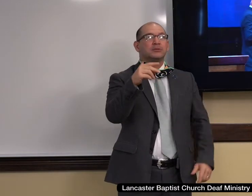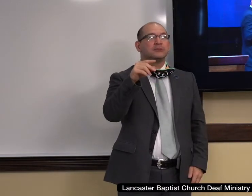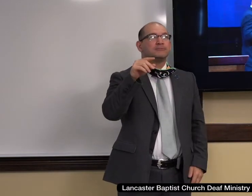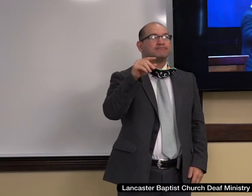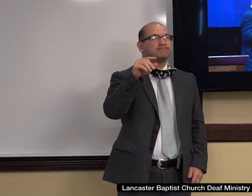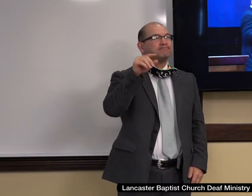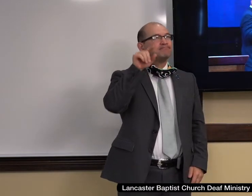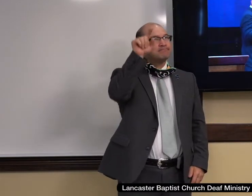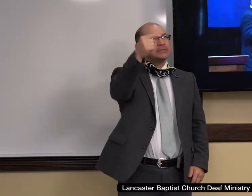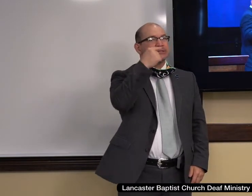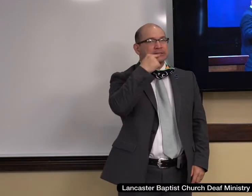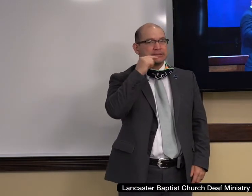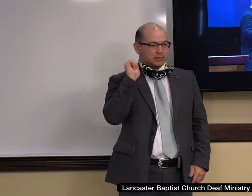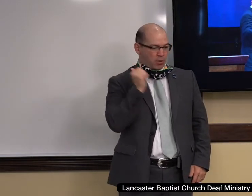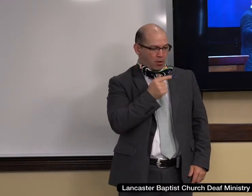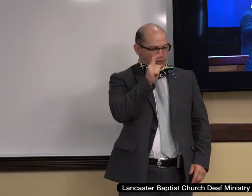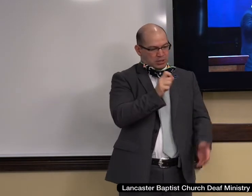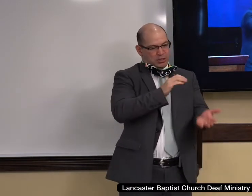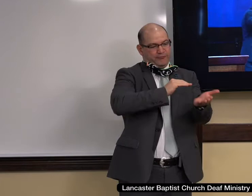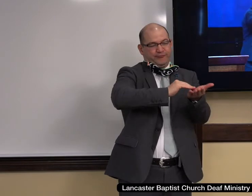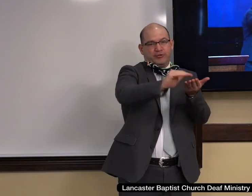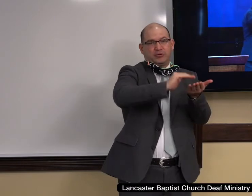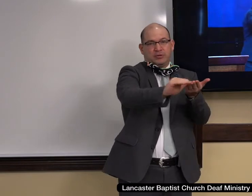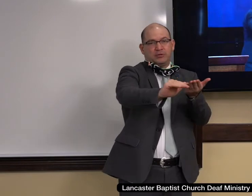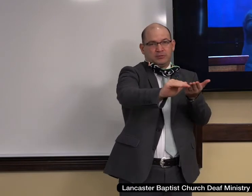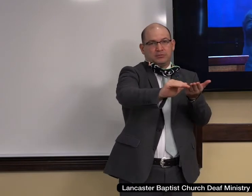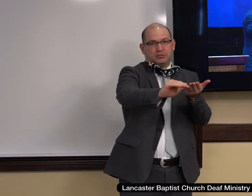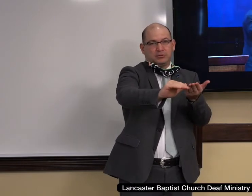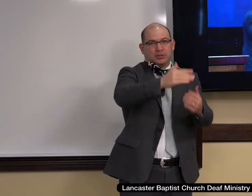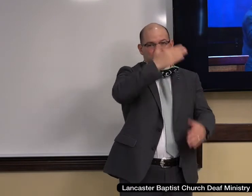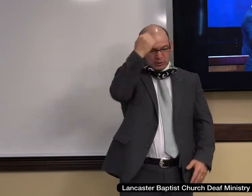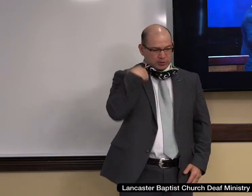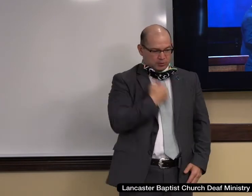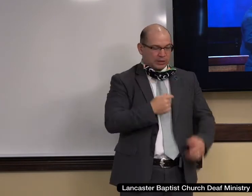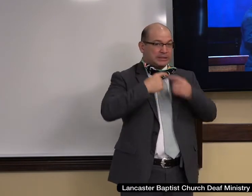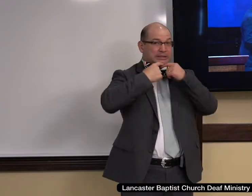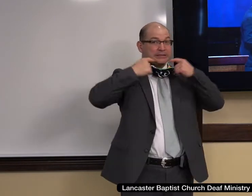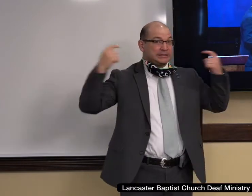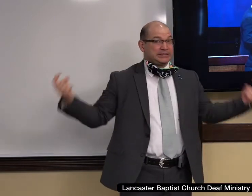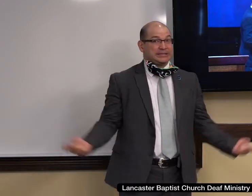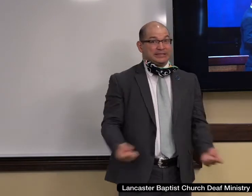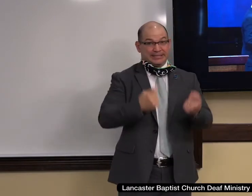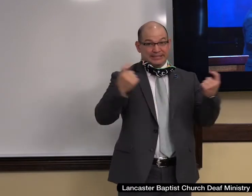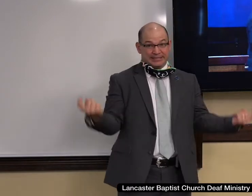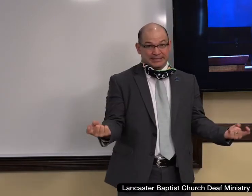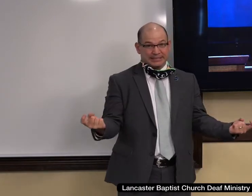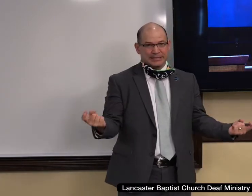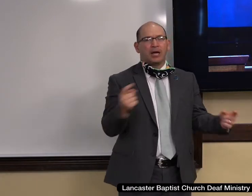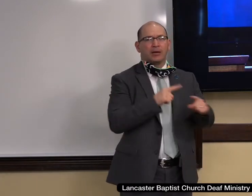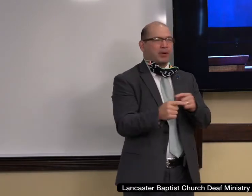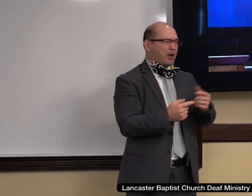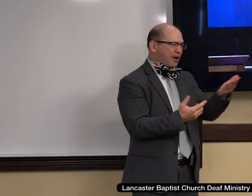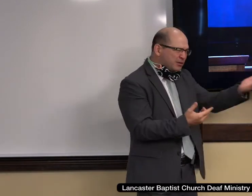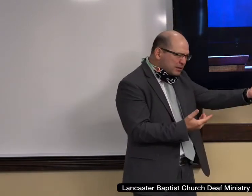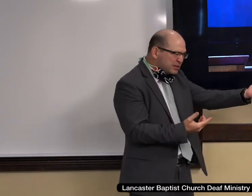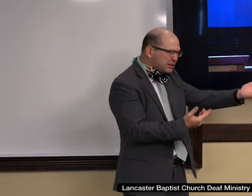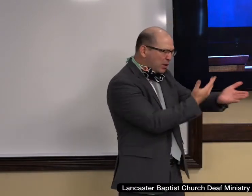needs the forgiveness for all have what sin and comes to the glory of God. But the secular view teaches that man